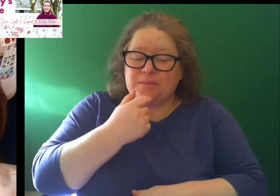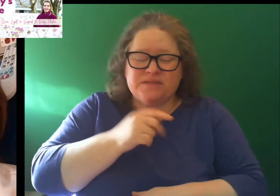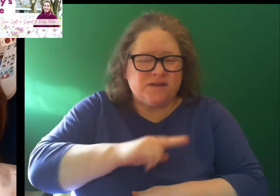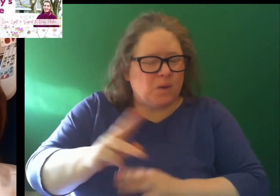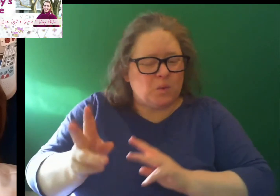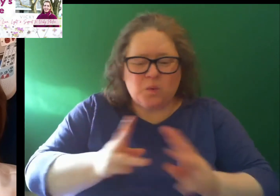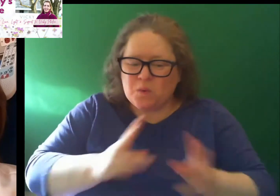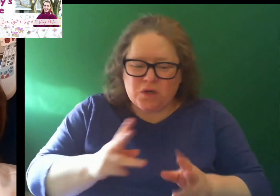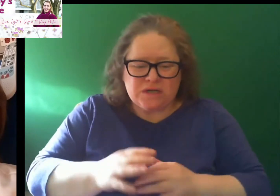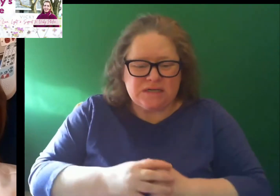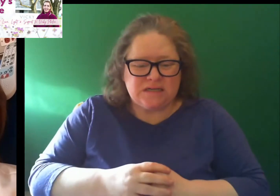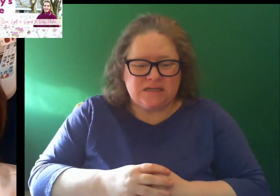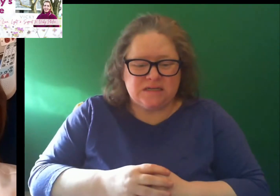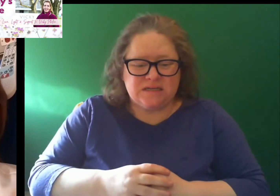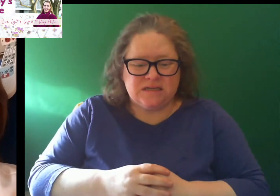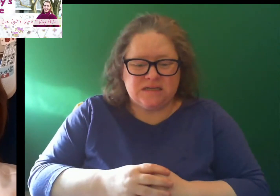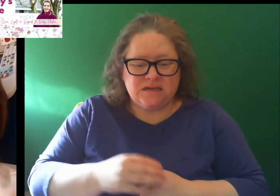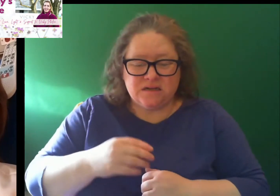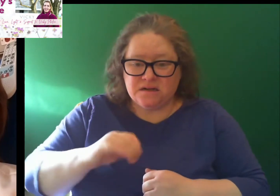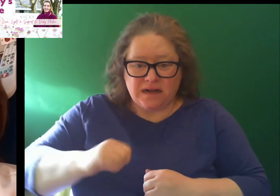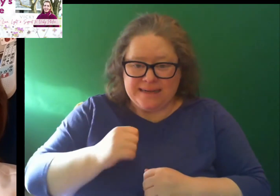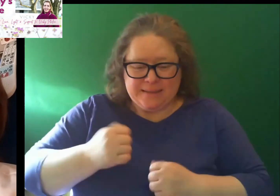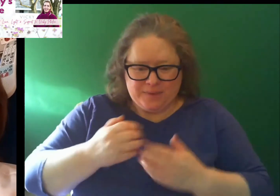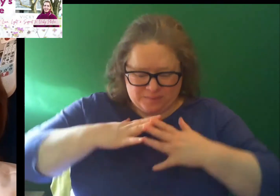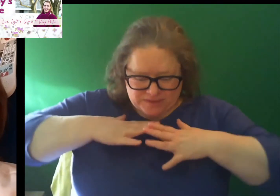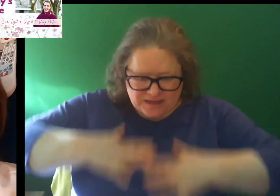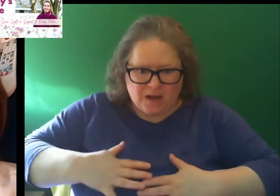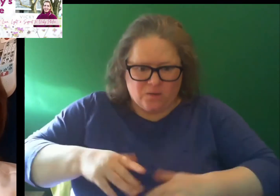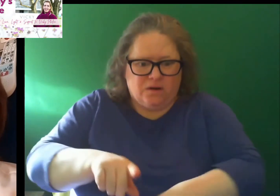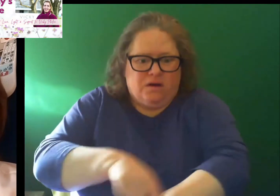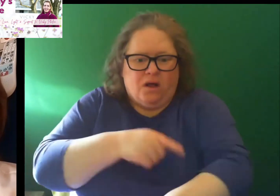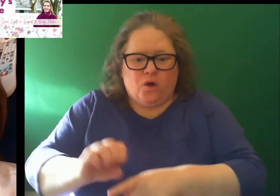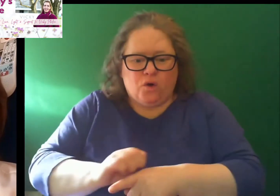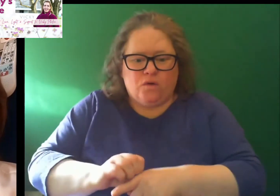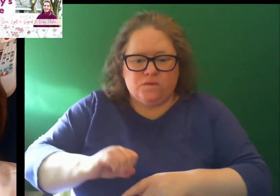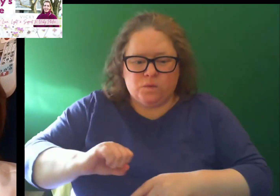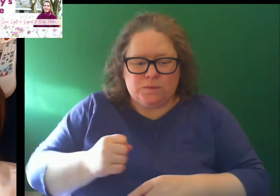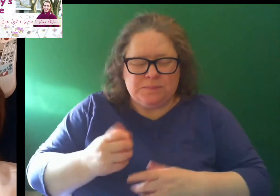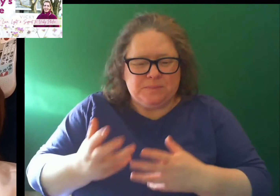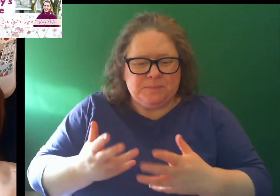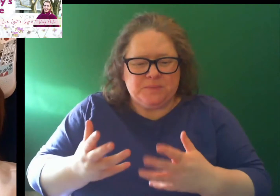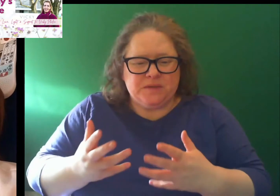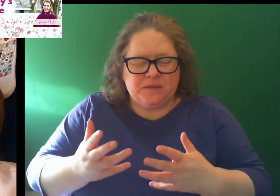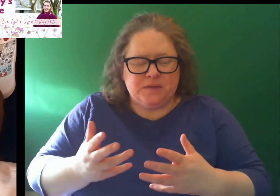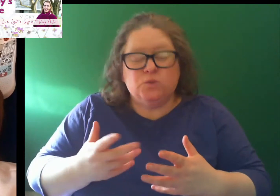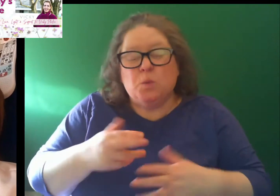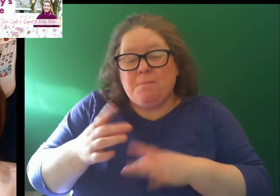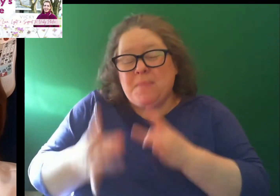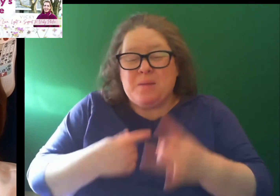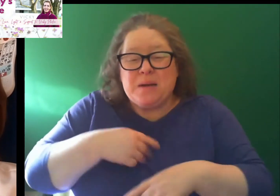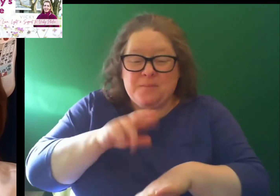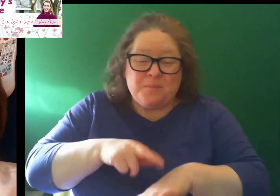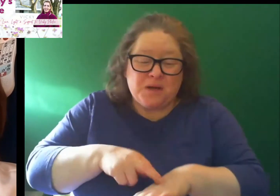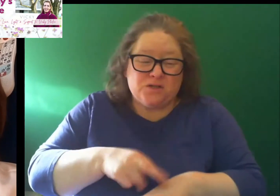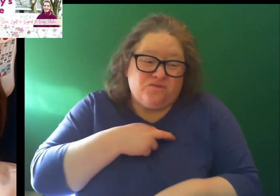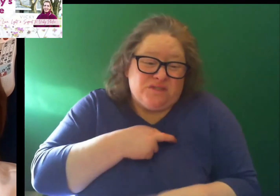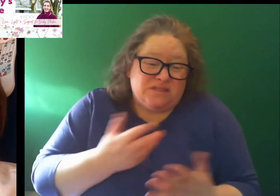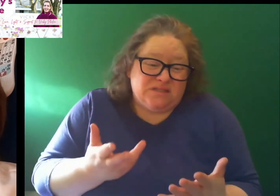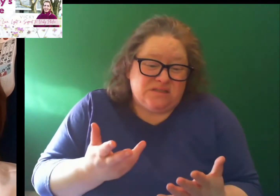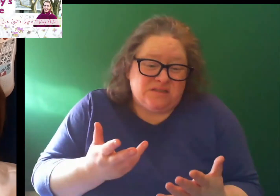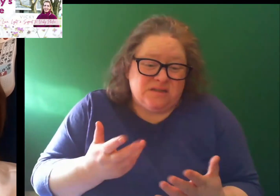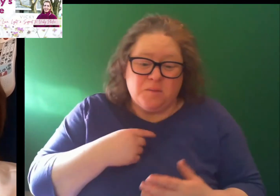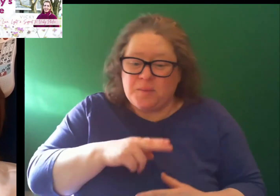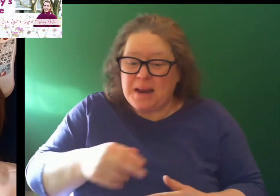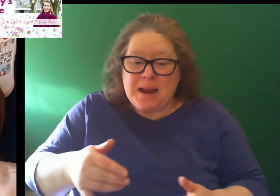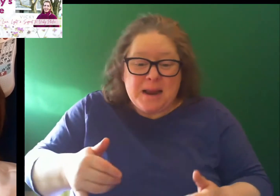sickness tab is not working. I'm not keeping them down long enough to make me better basically.